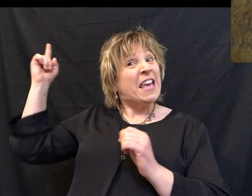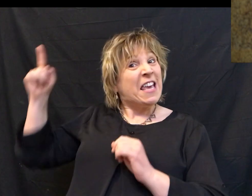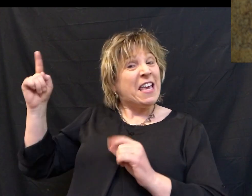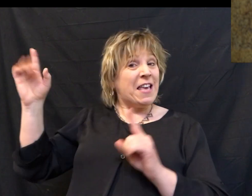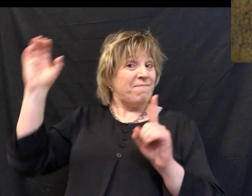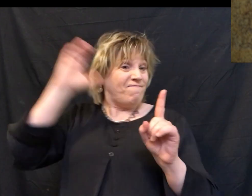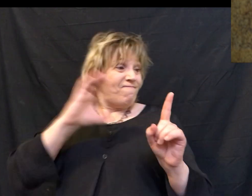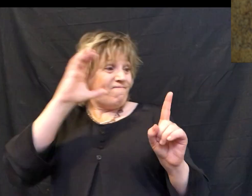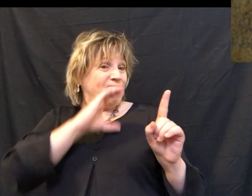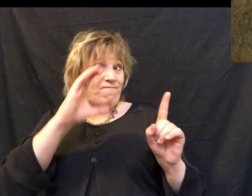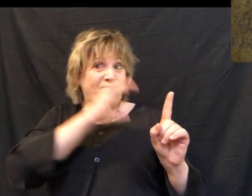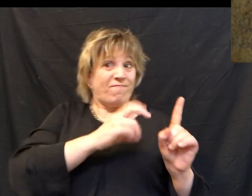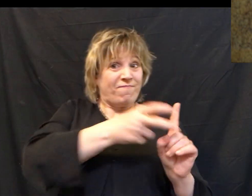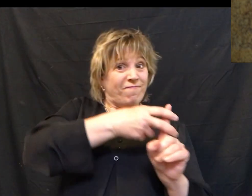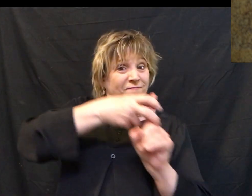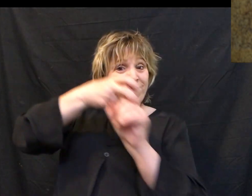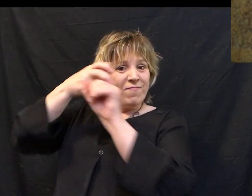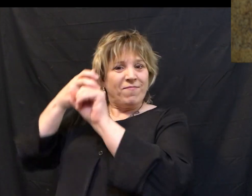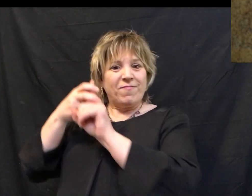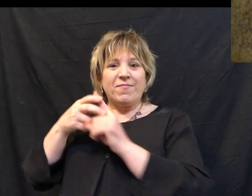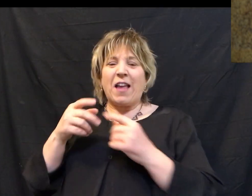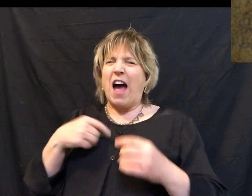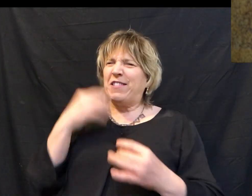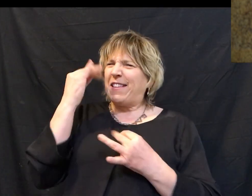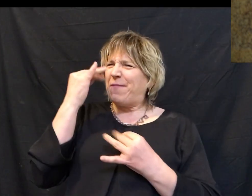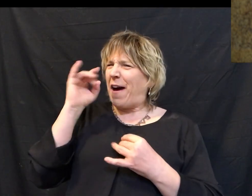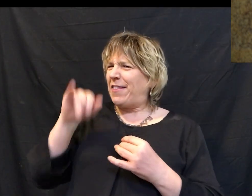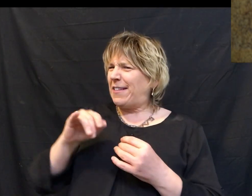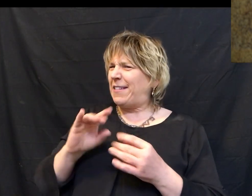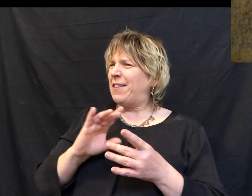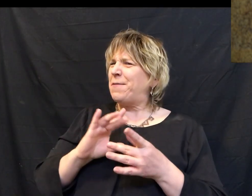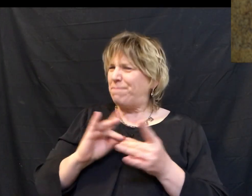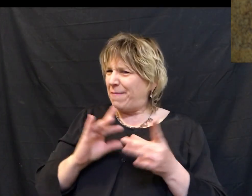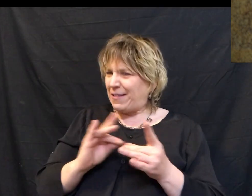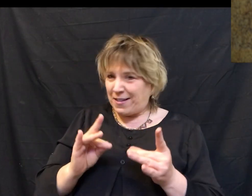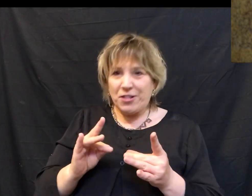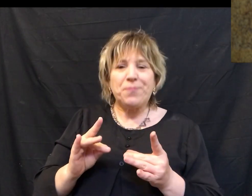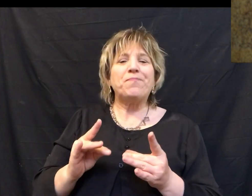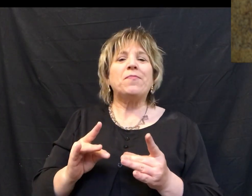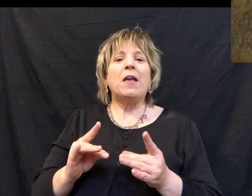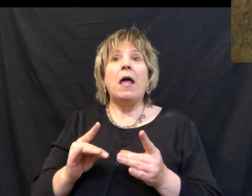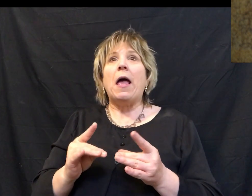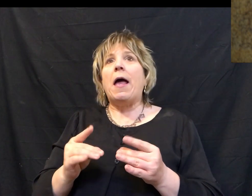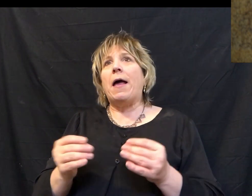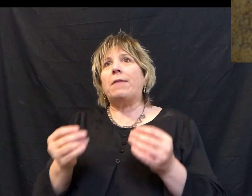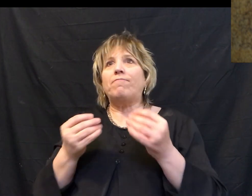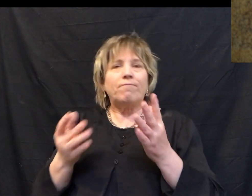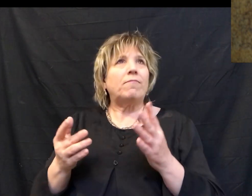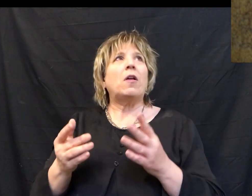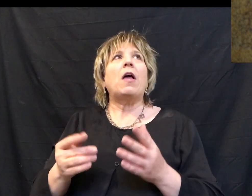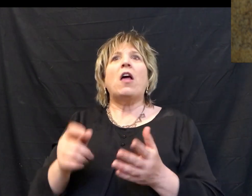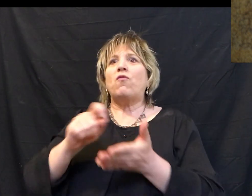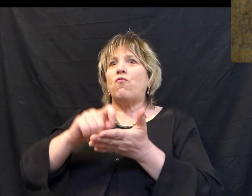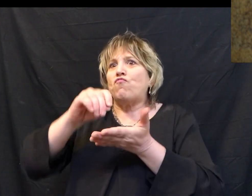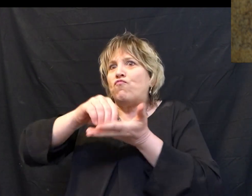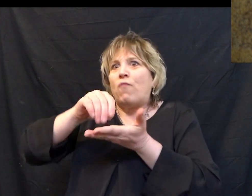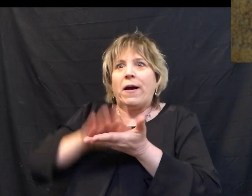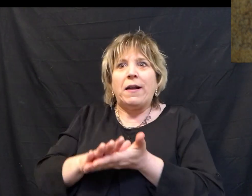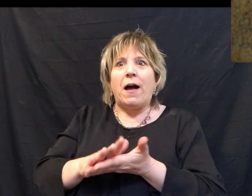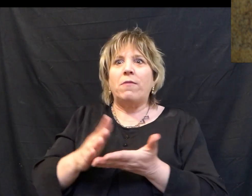He pursued us. As I was thinking about this message and unpacking this point and writing